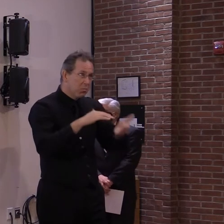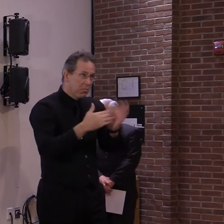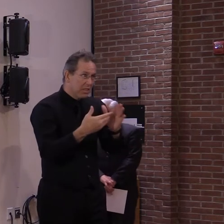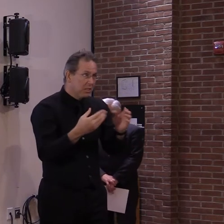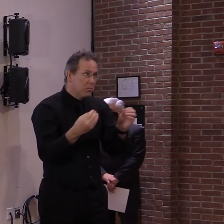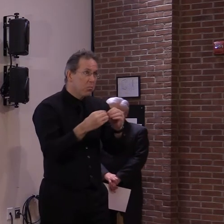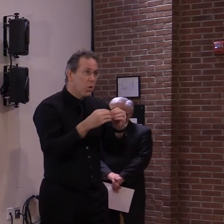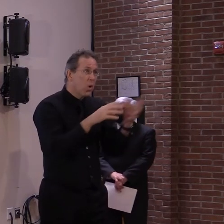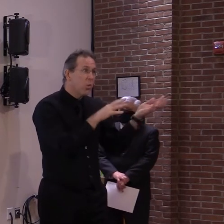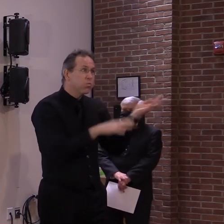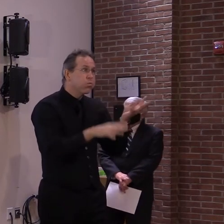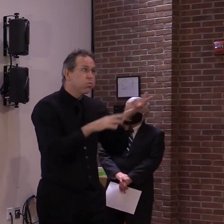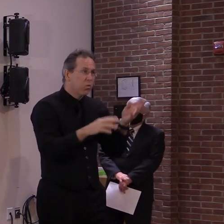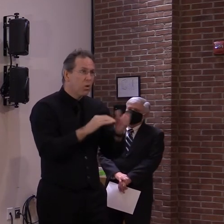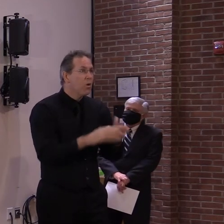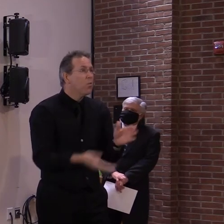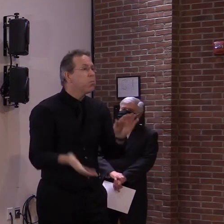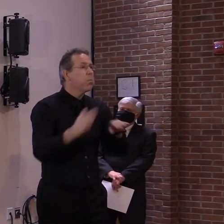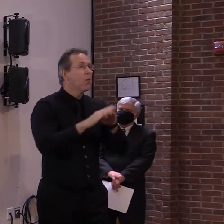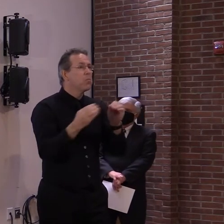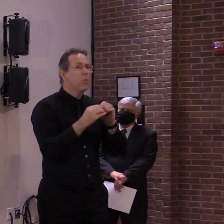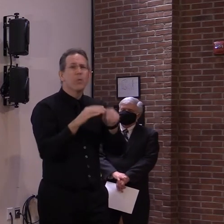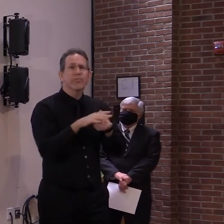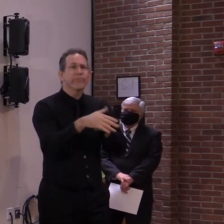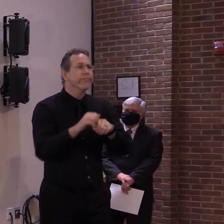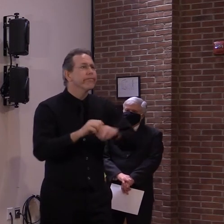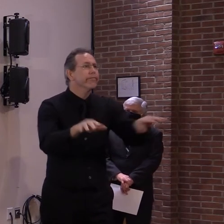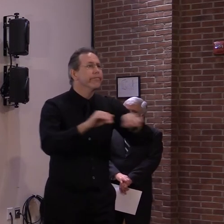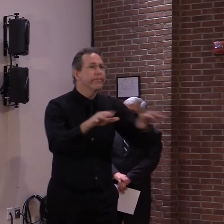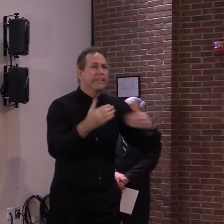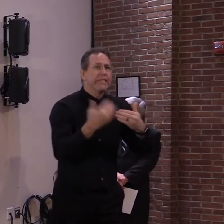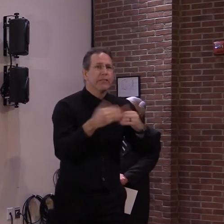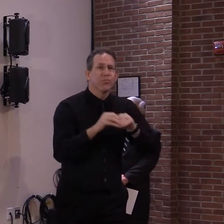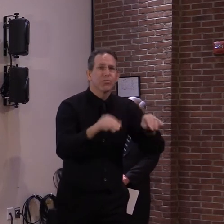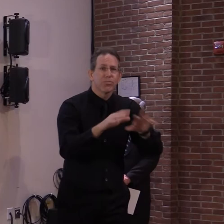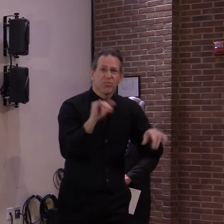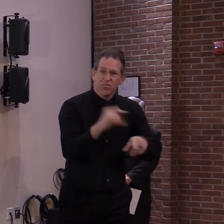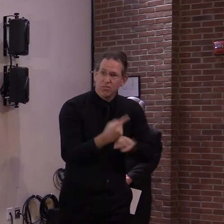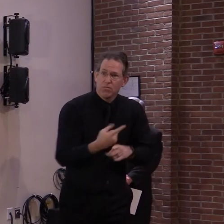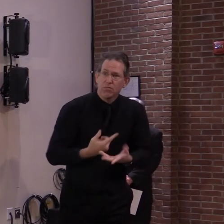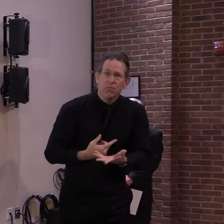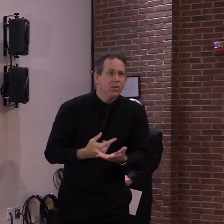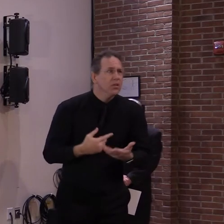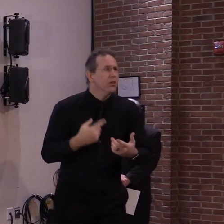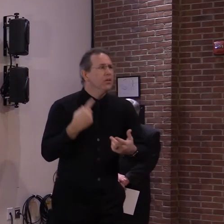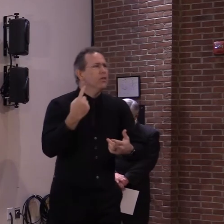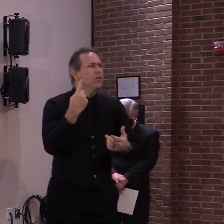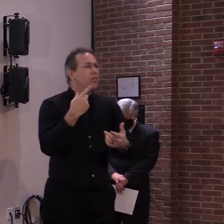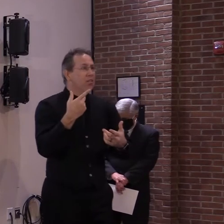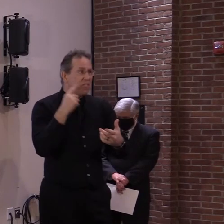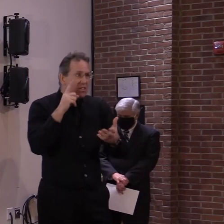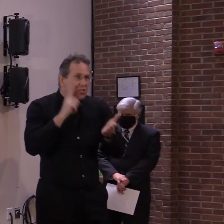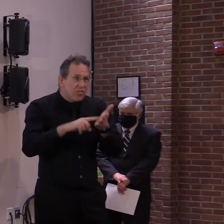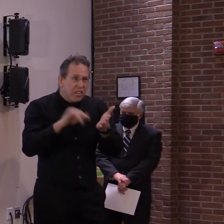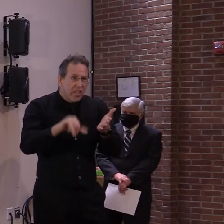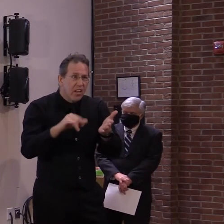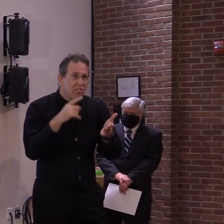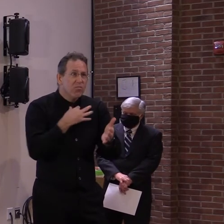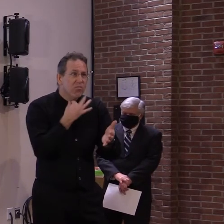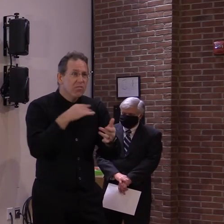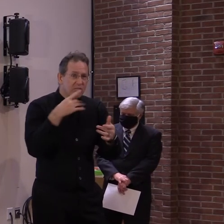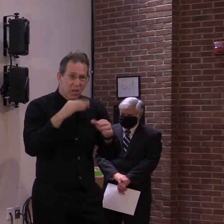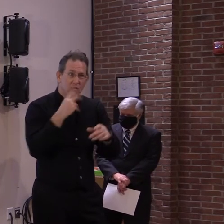will go up way higher. It seems to have you assessed, my question is, have you assessed this, uh, this possibility? And if so,